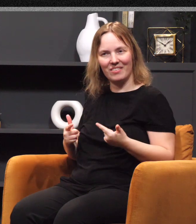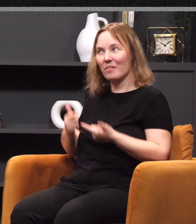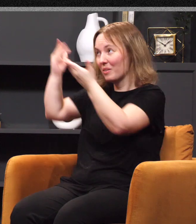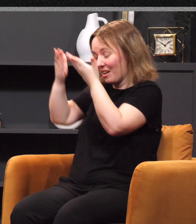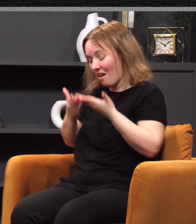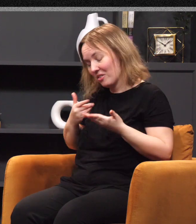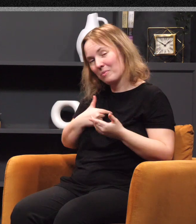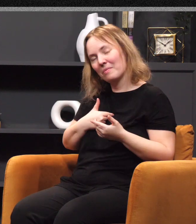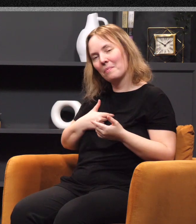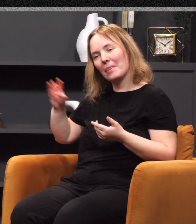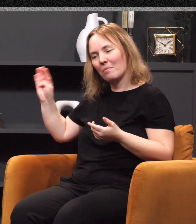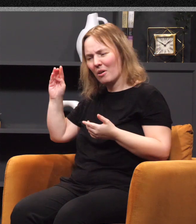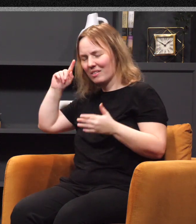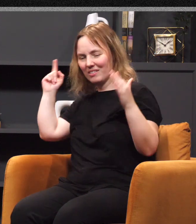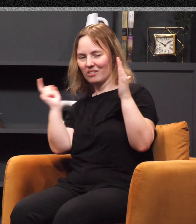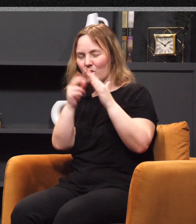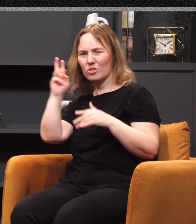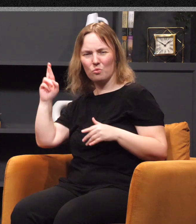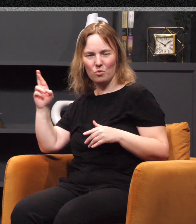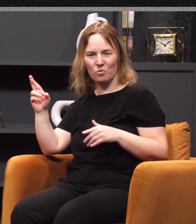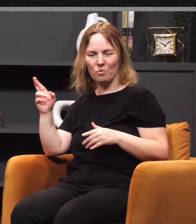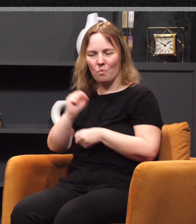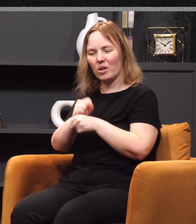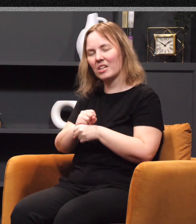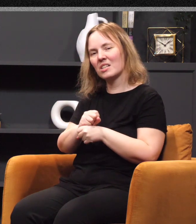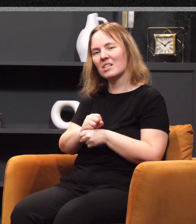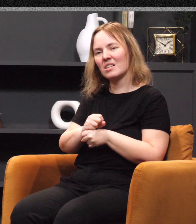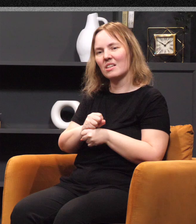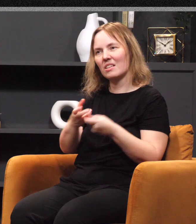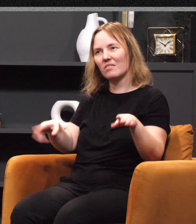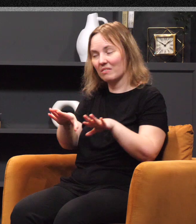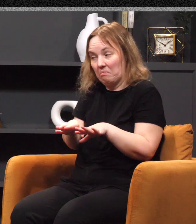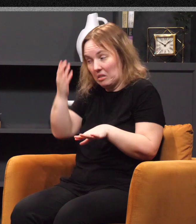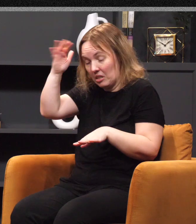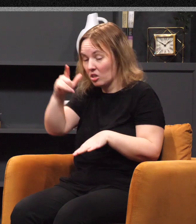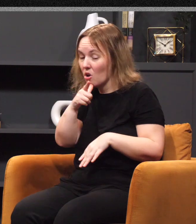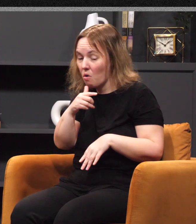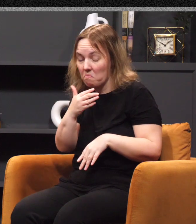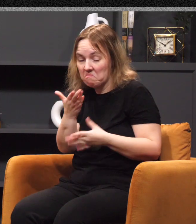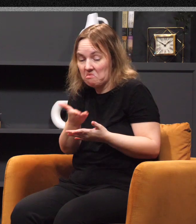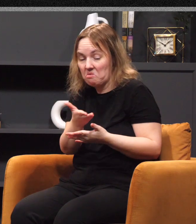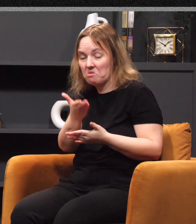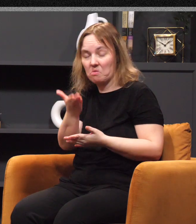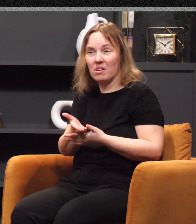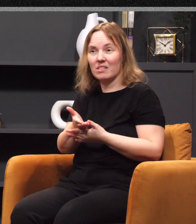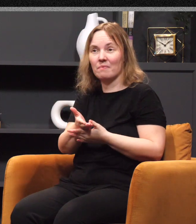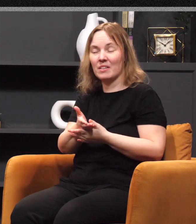when Boaz noticed Ruth working in the fields in chapter two, he didn't know who she was. He asked around and discovered that she was a relative